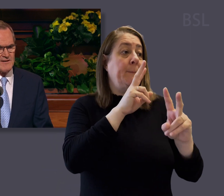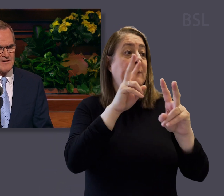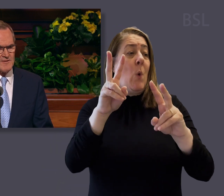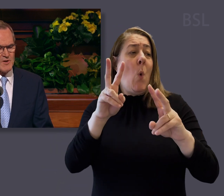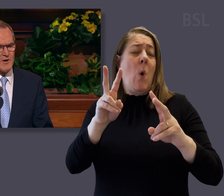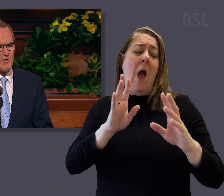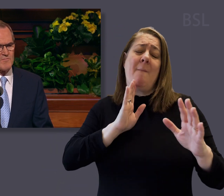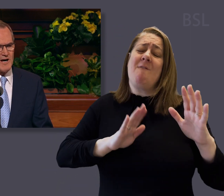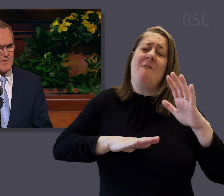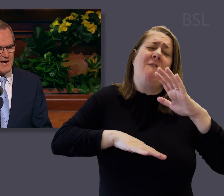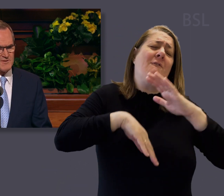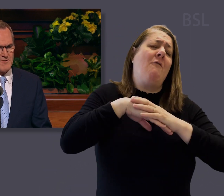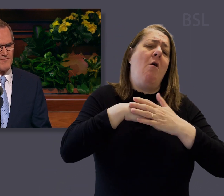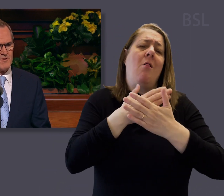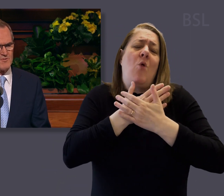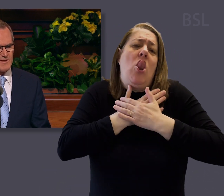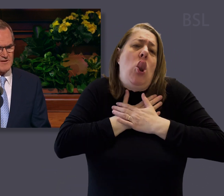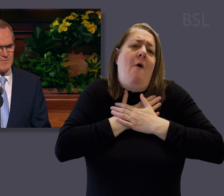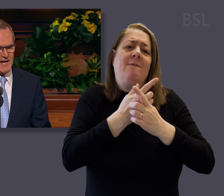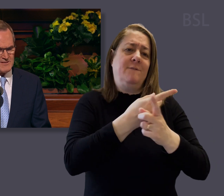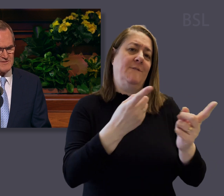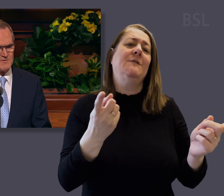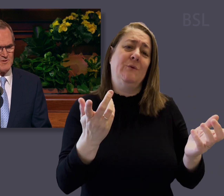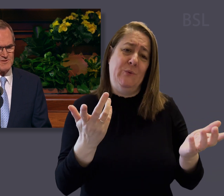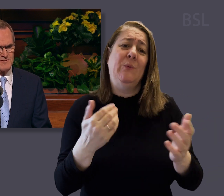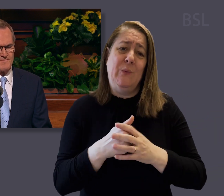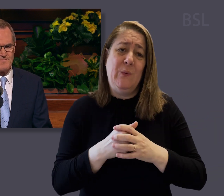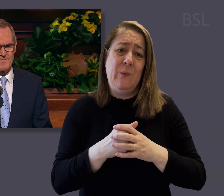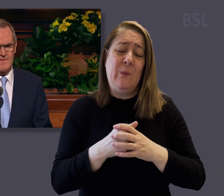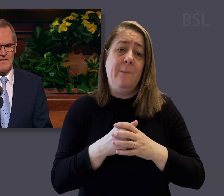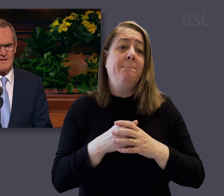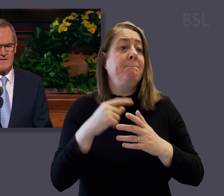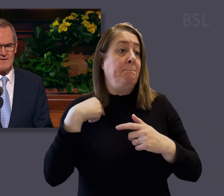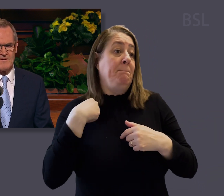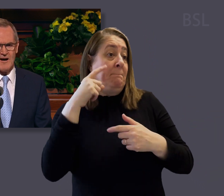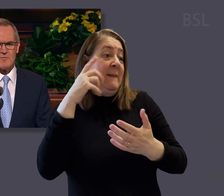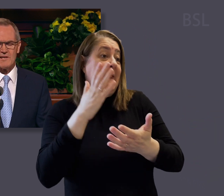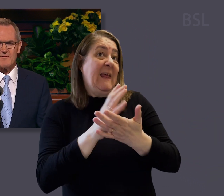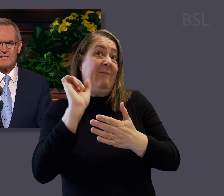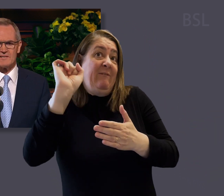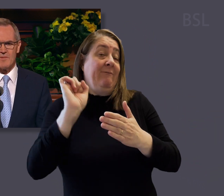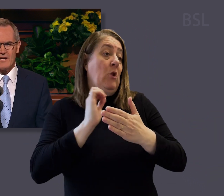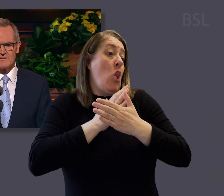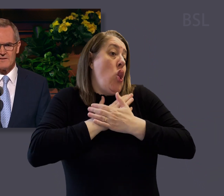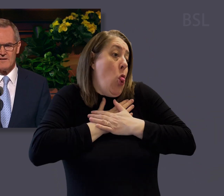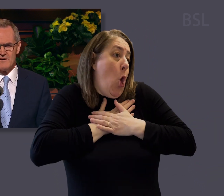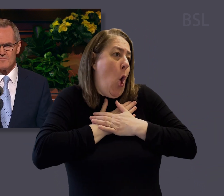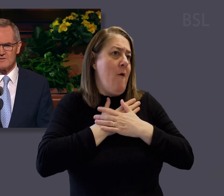Behold, my bowels are filled with compassion toward you. I believe that His compassion was